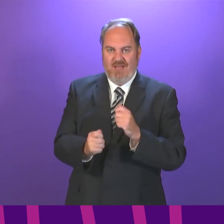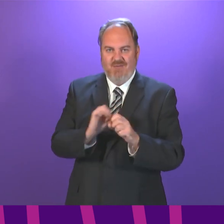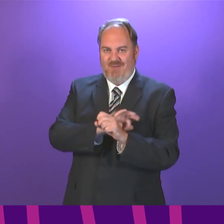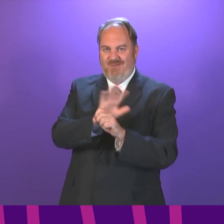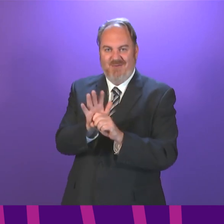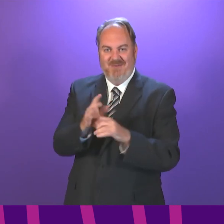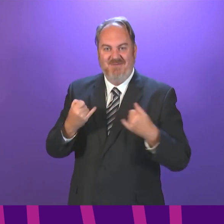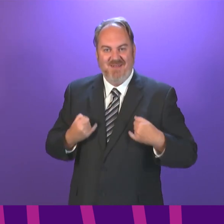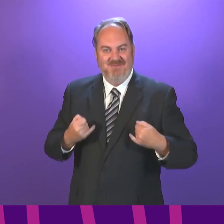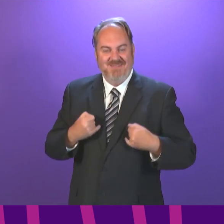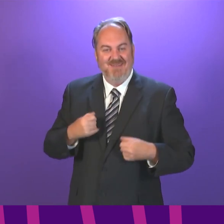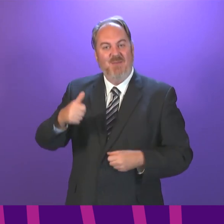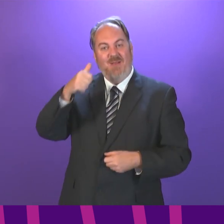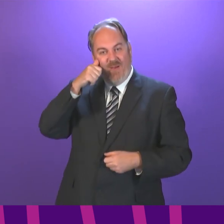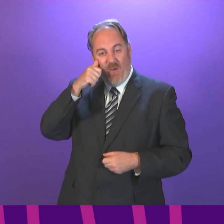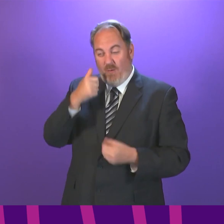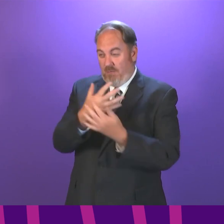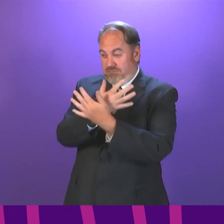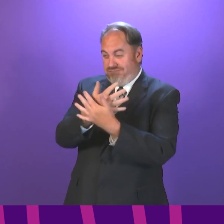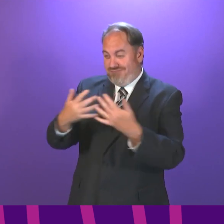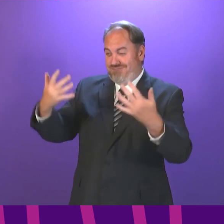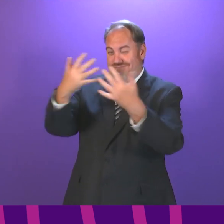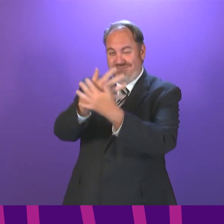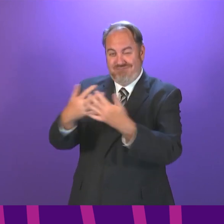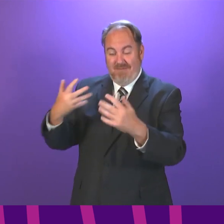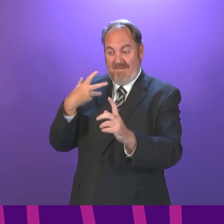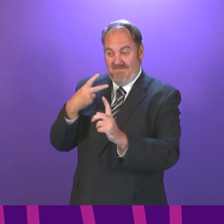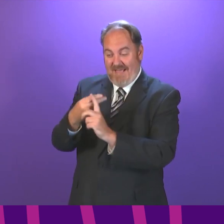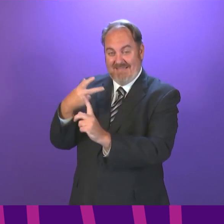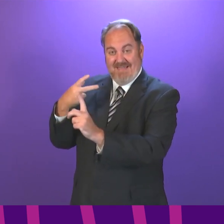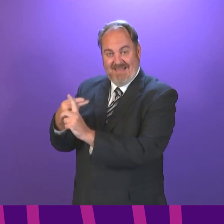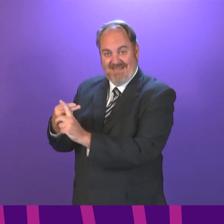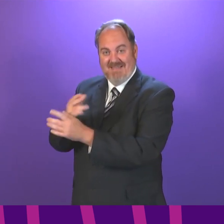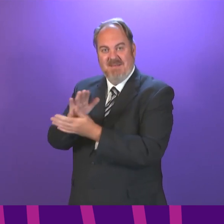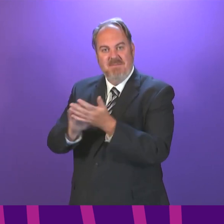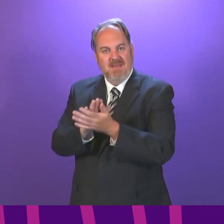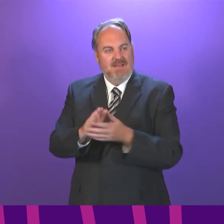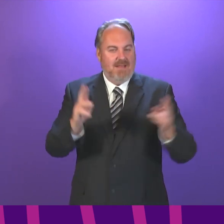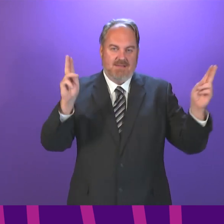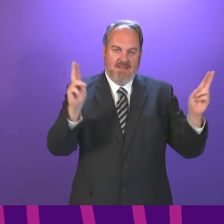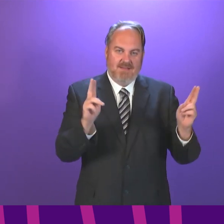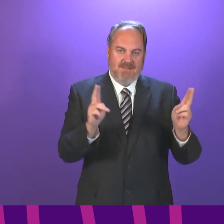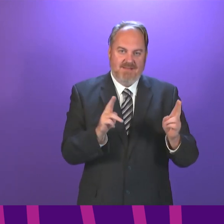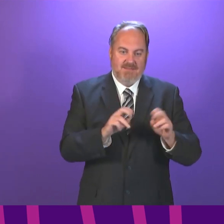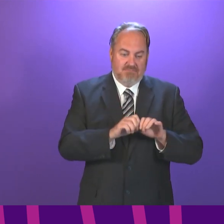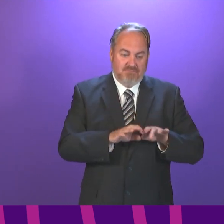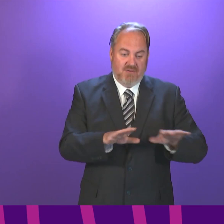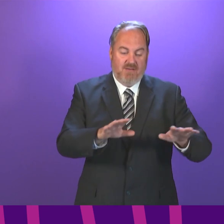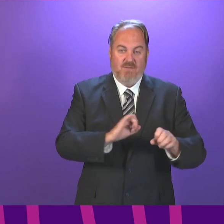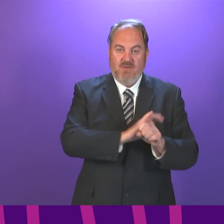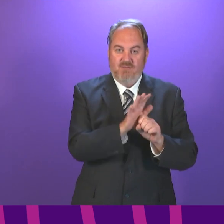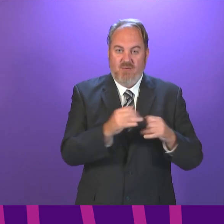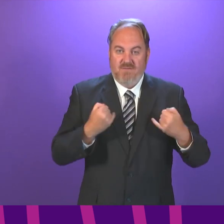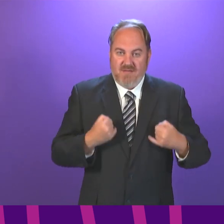Vaccination has weakened the link between case numbers and serious health harms. That means it is no longer appropriate or